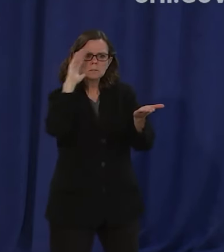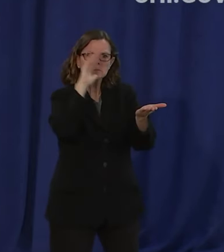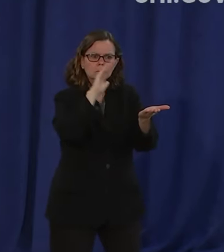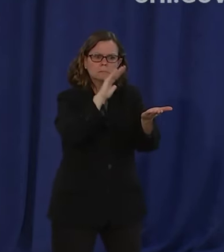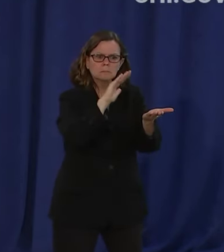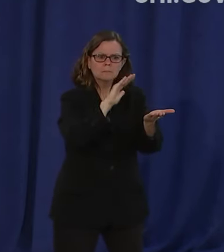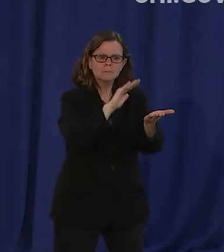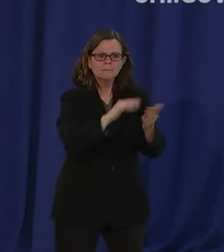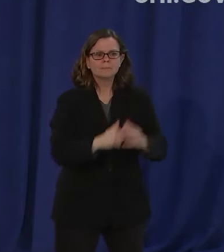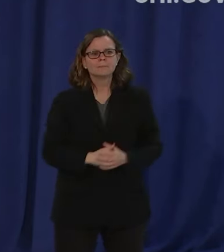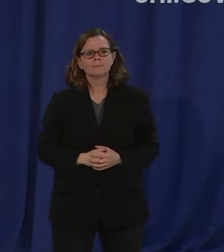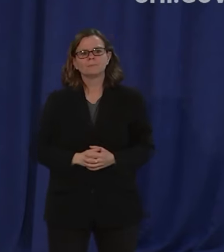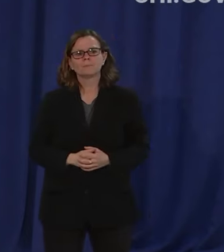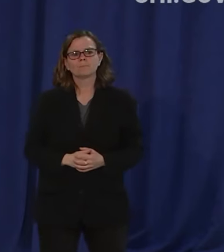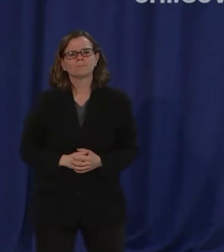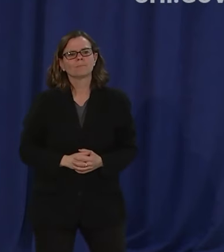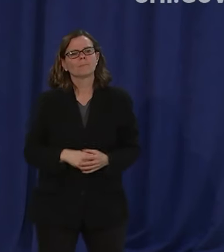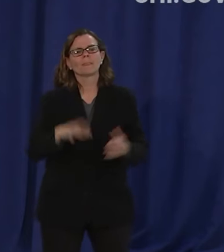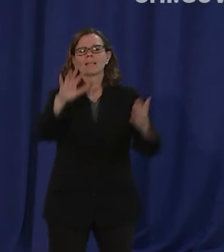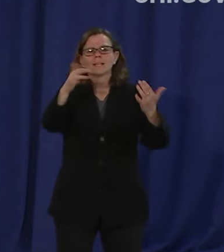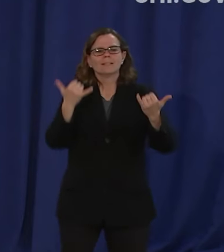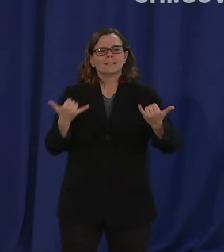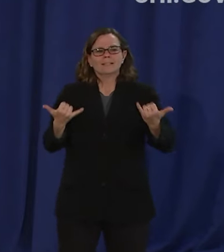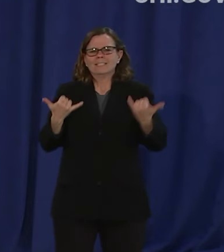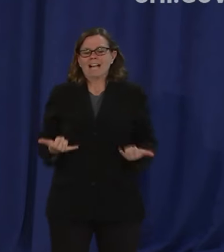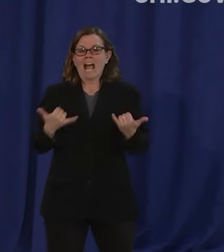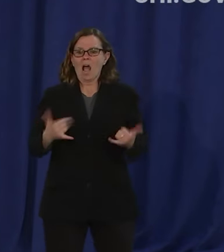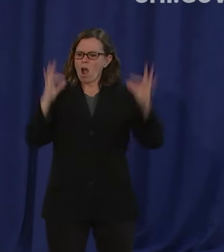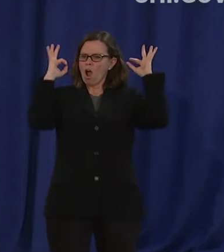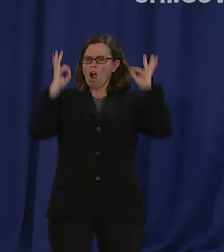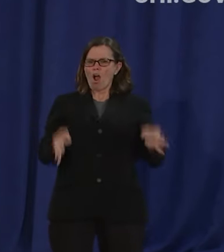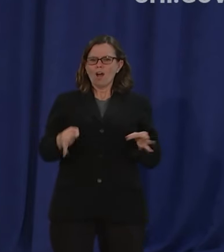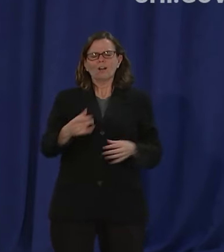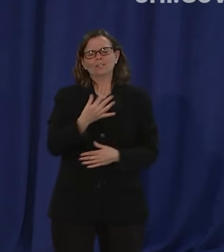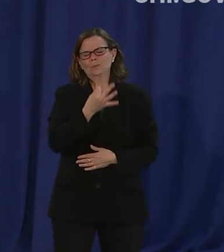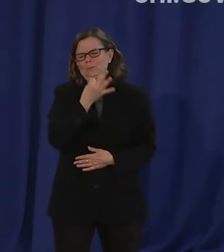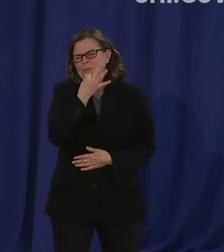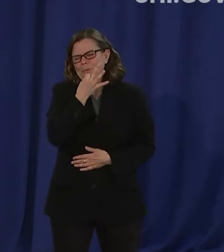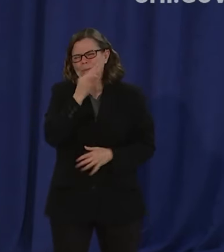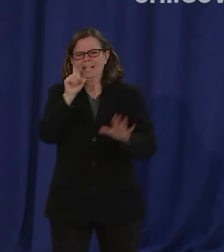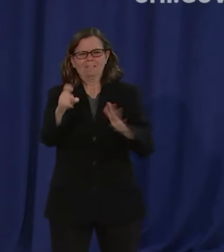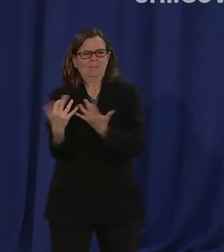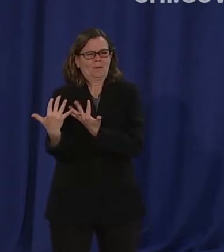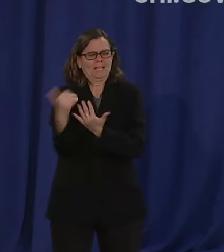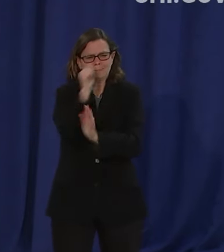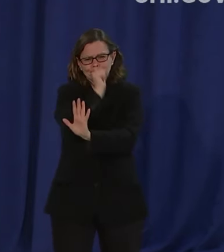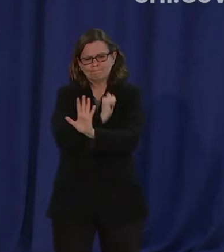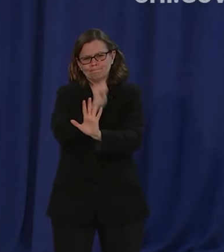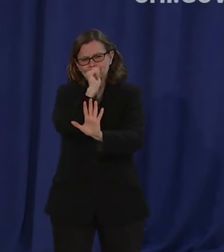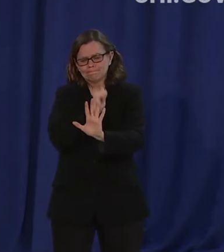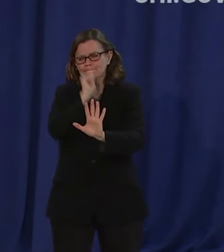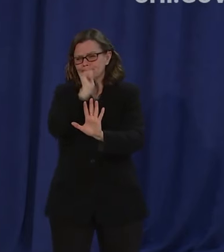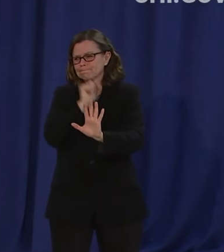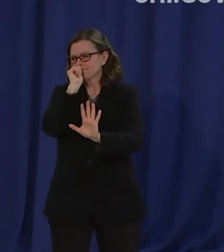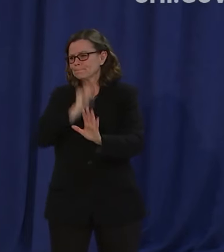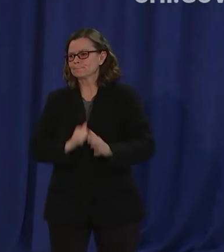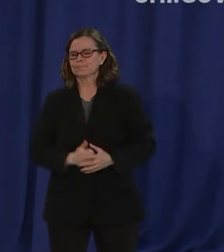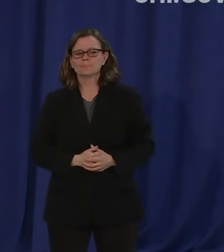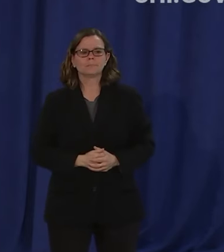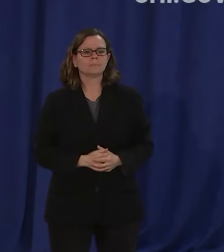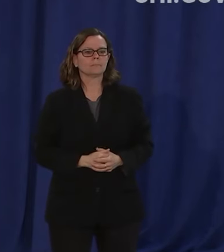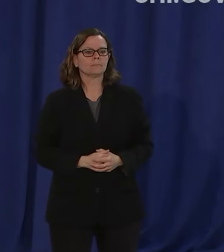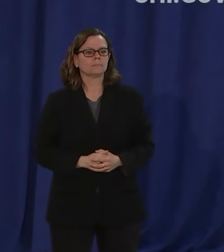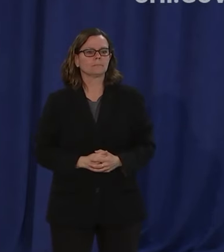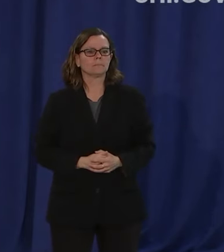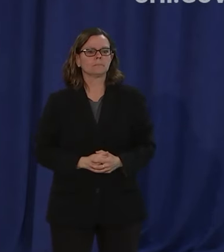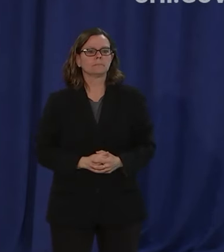too soon to talk about opening up anything else in my view okay this question from Dane Plackow at Fox today is the 50th